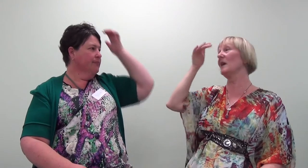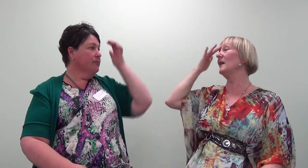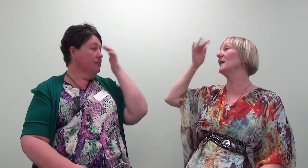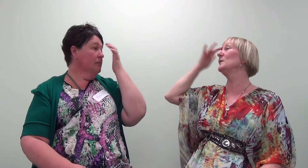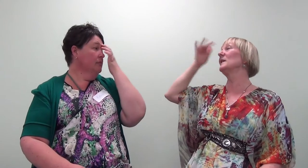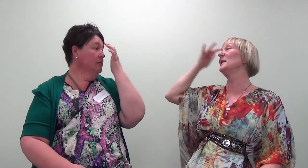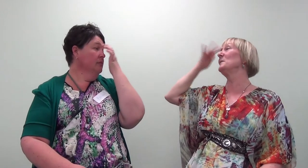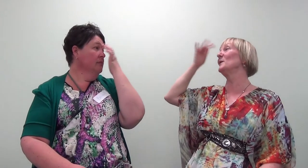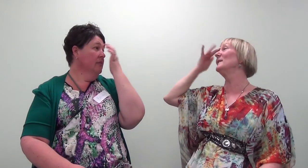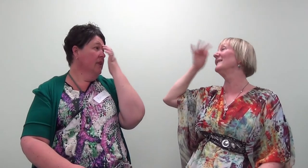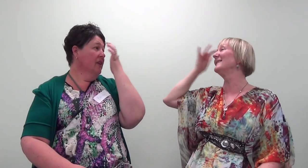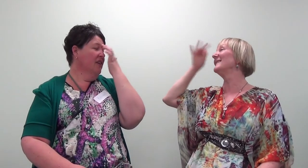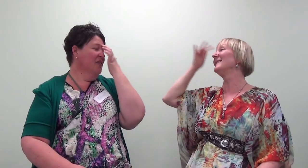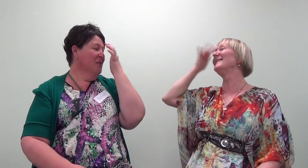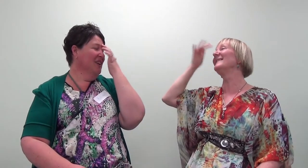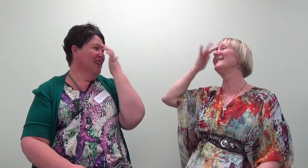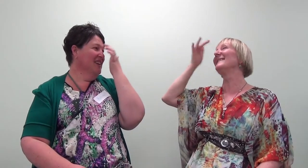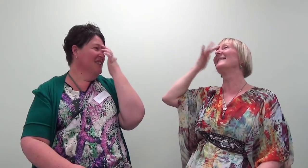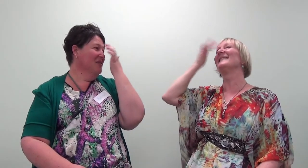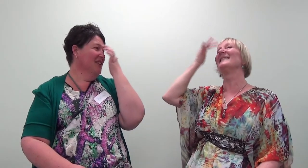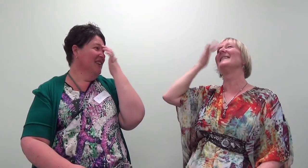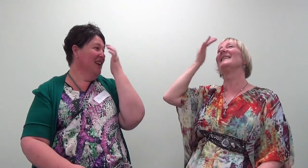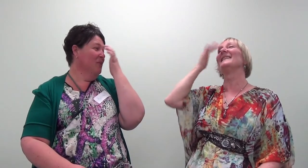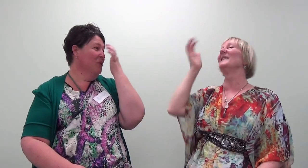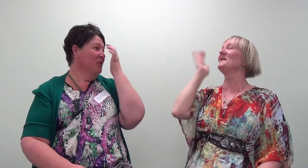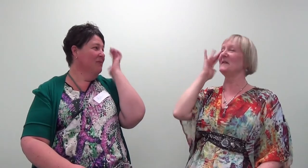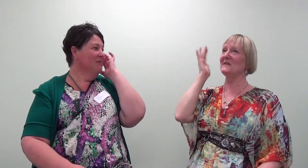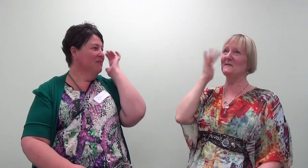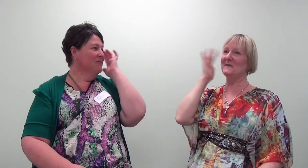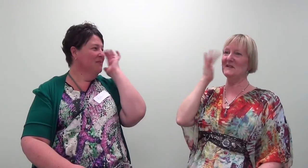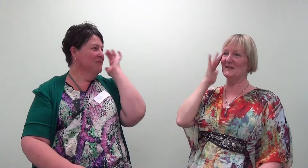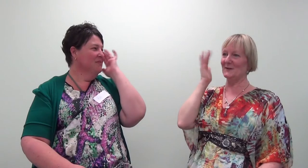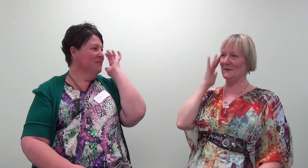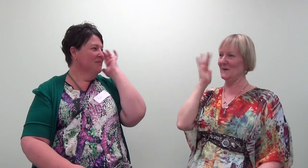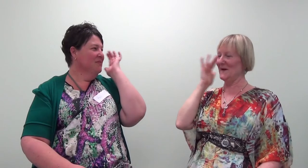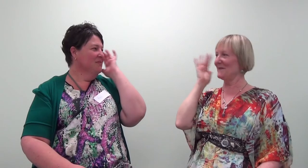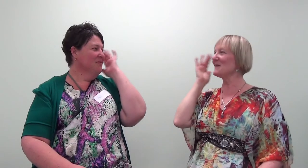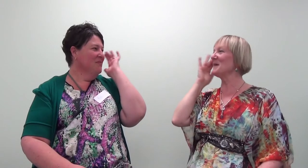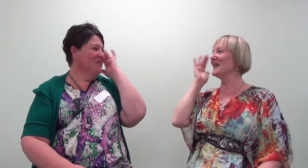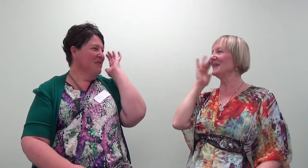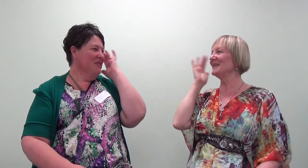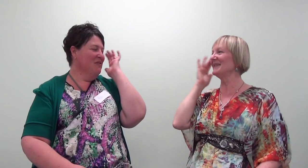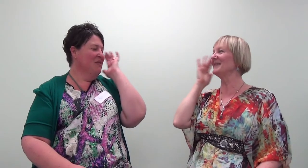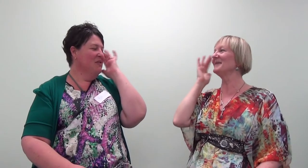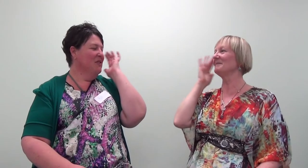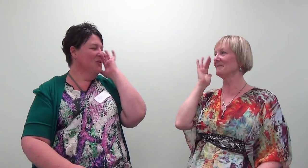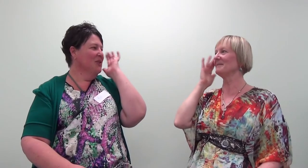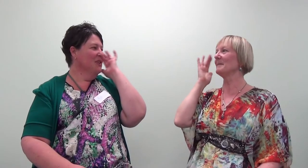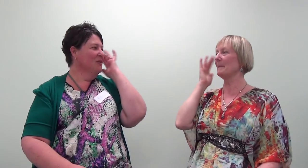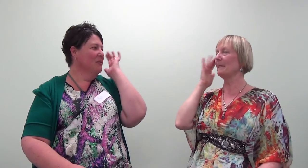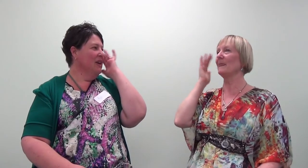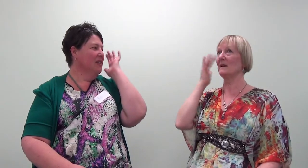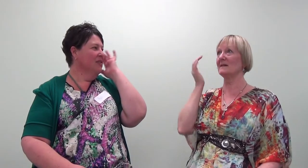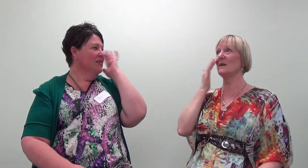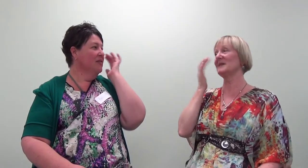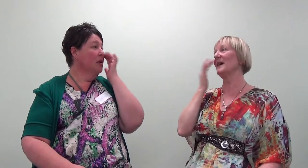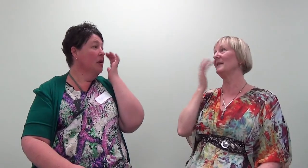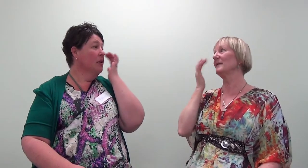want to connect with it anymore. I don't want to connect with it anymore. 50-50 is good enough for me. 50-50 is good enough for me because I'm safe.